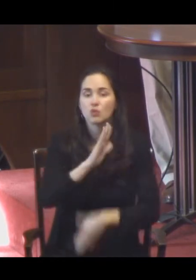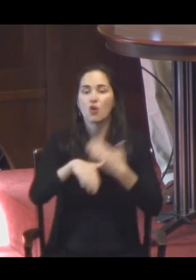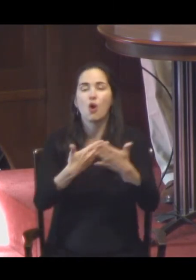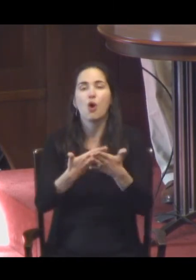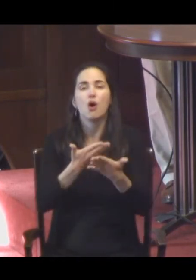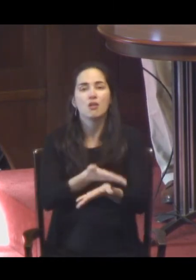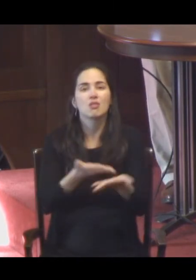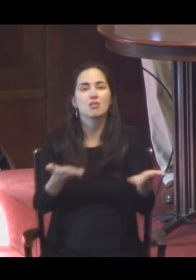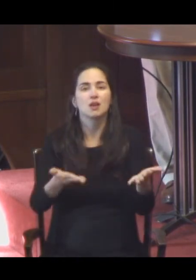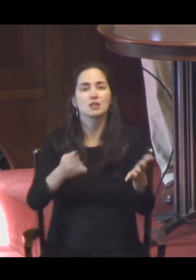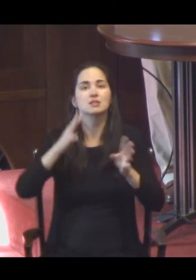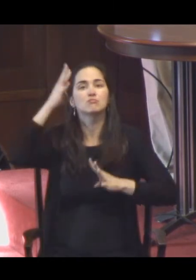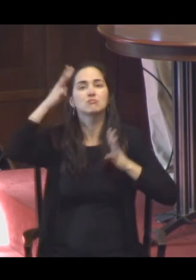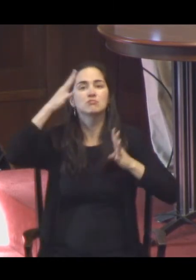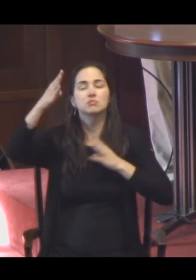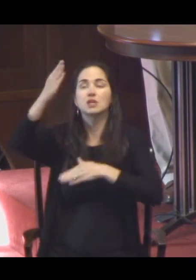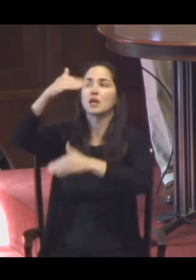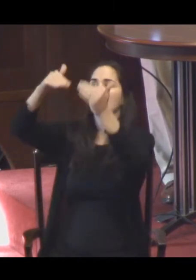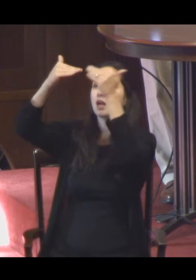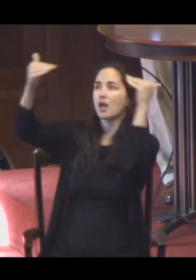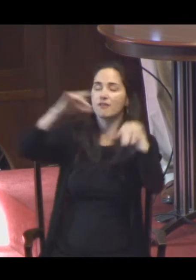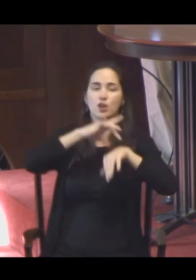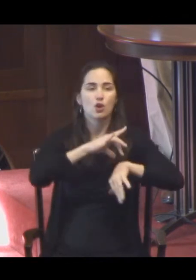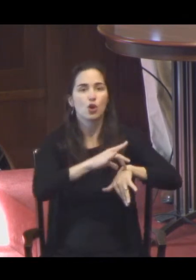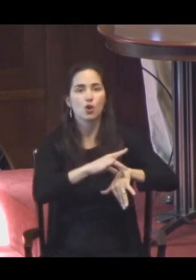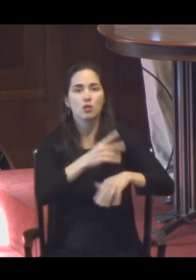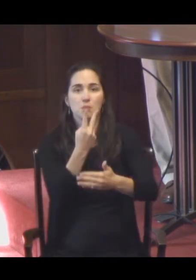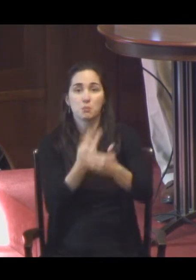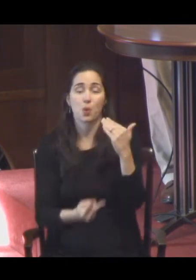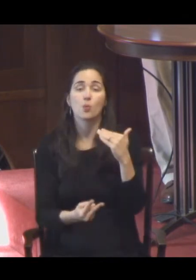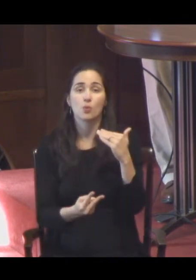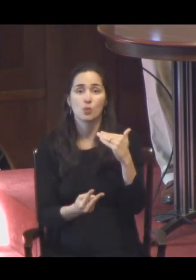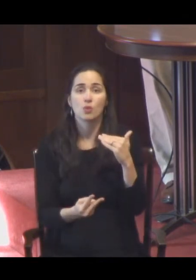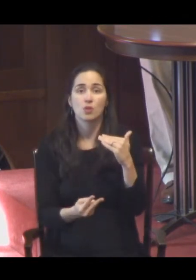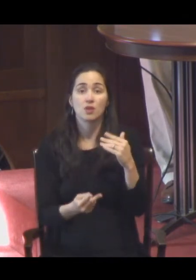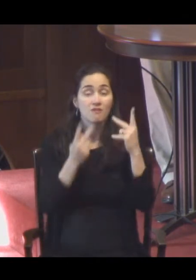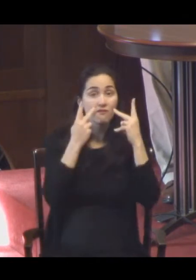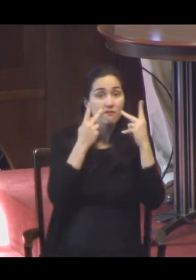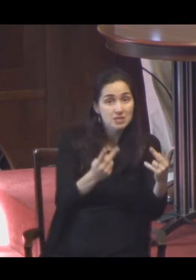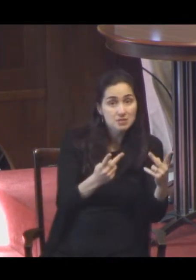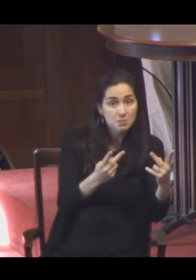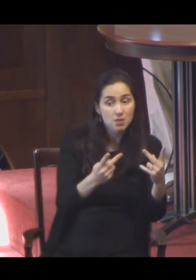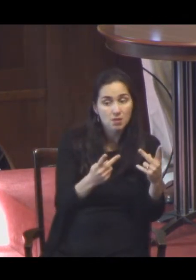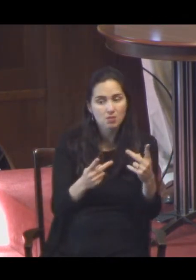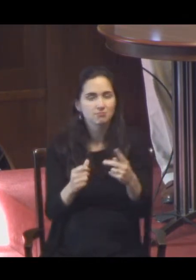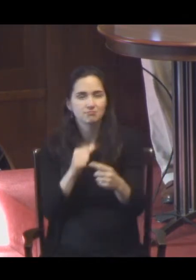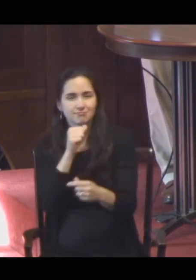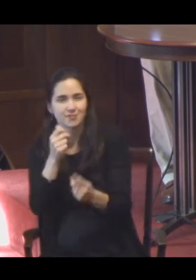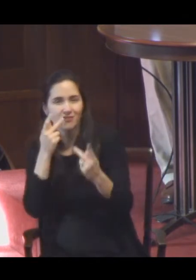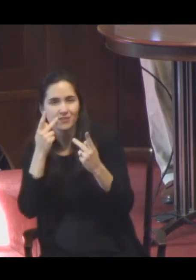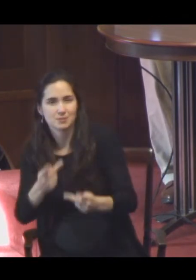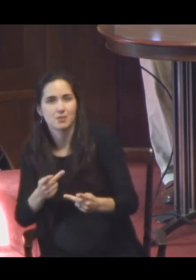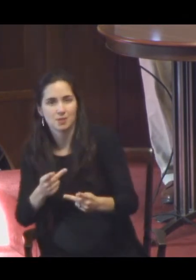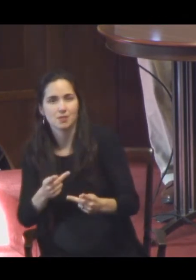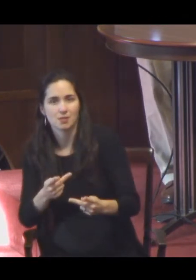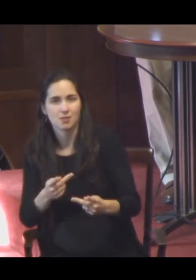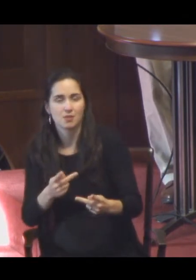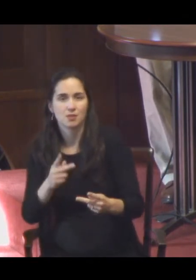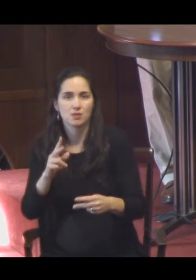both in the heavens and on the earth, visible and invisible, whether thrones or dominions